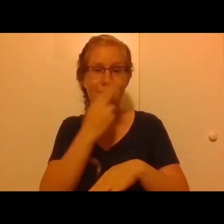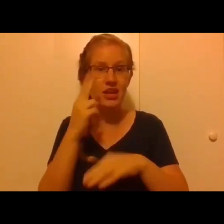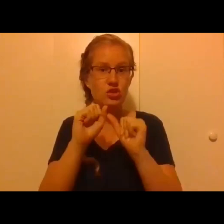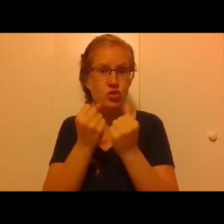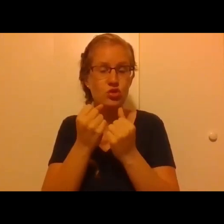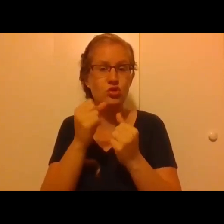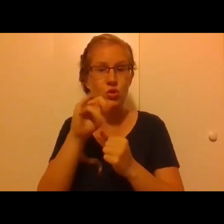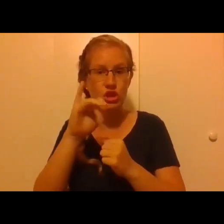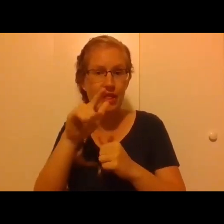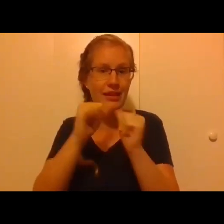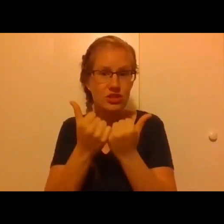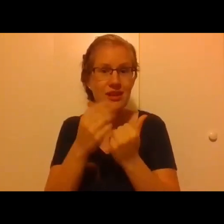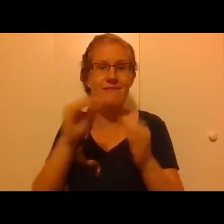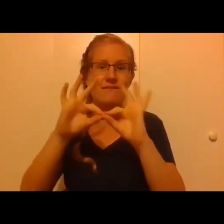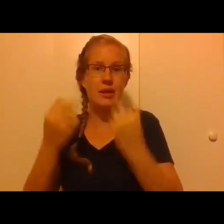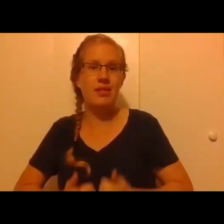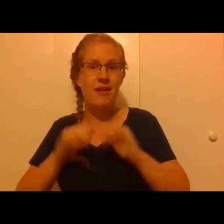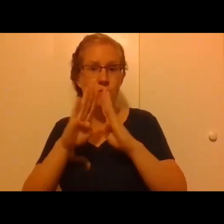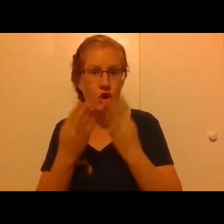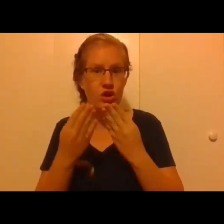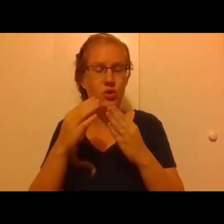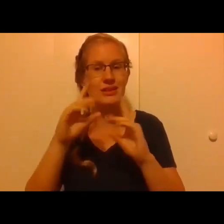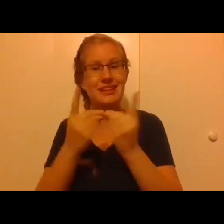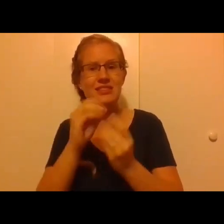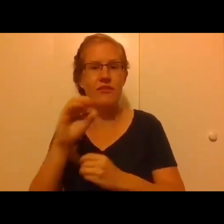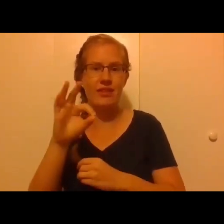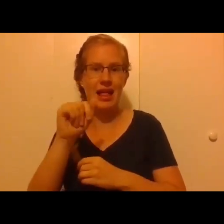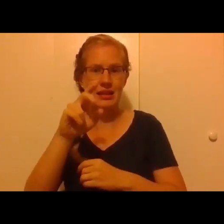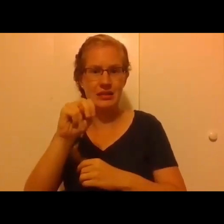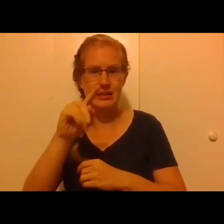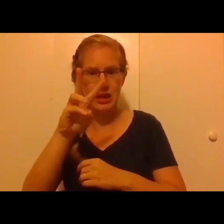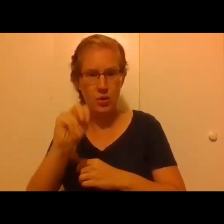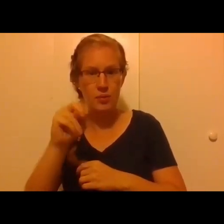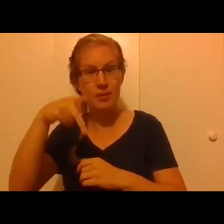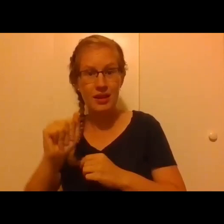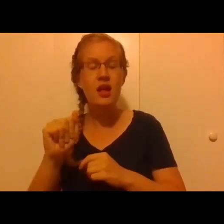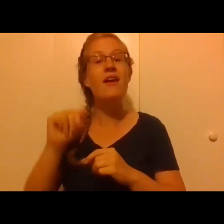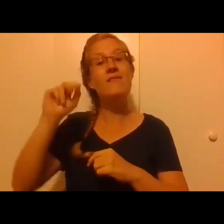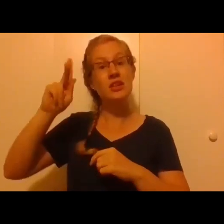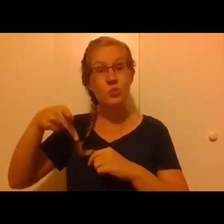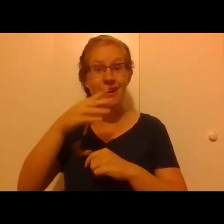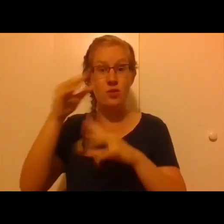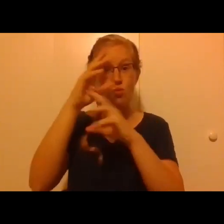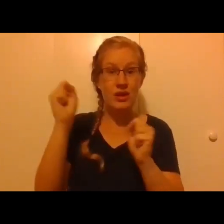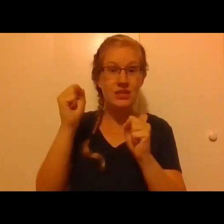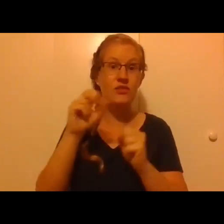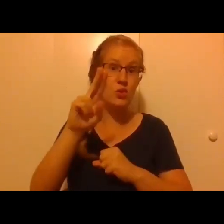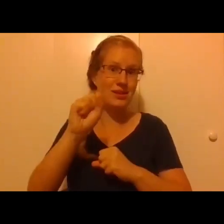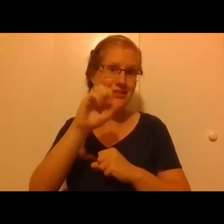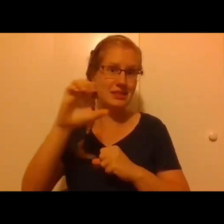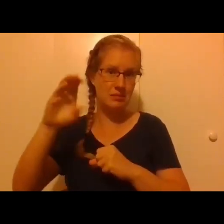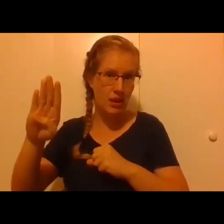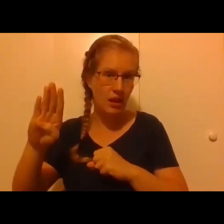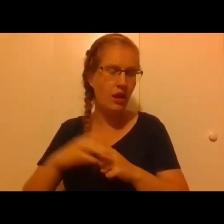and Family Life Bureau in the Diocese of Allentown. He has been Vice President and President of the United States Conference of Catholic Bishops.